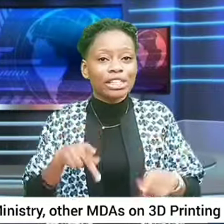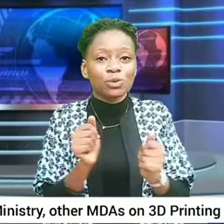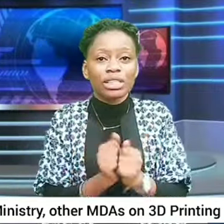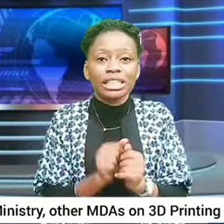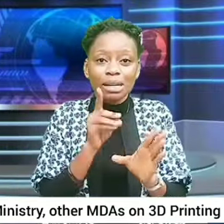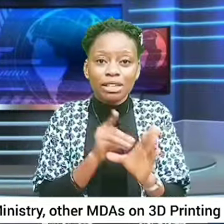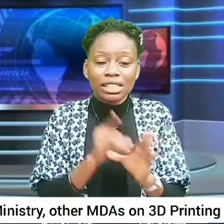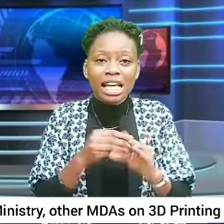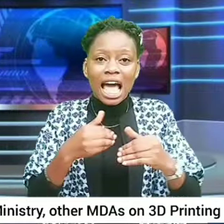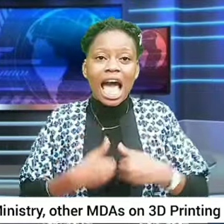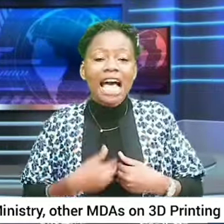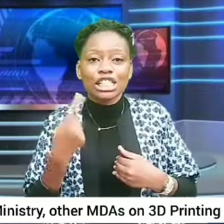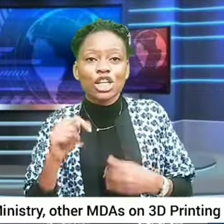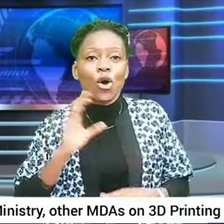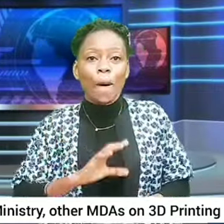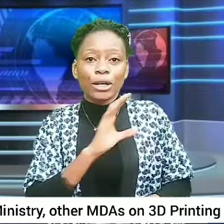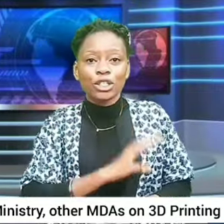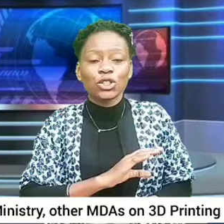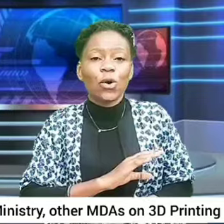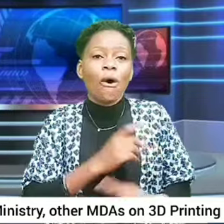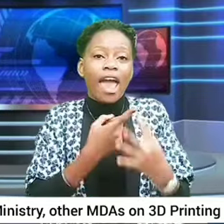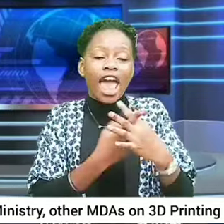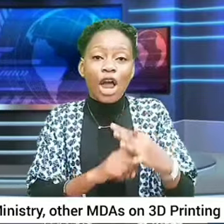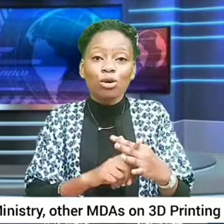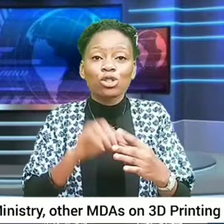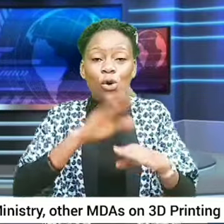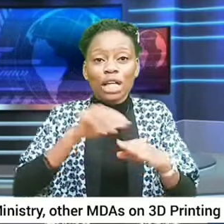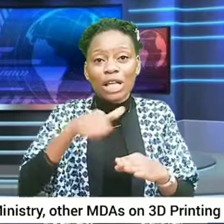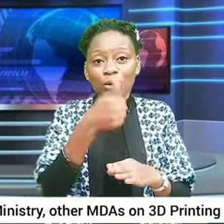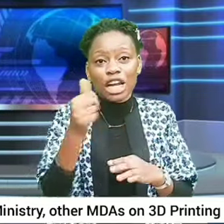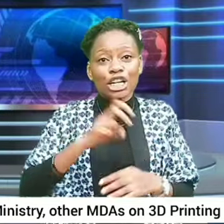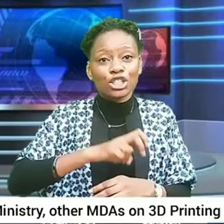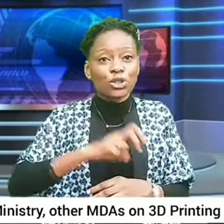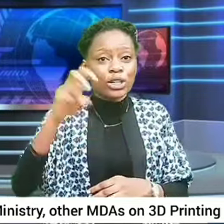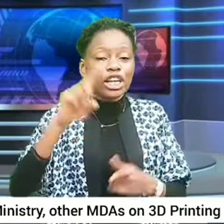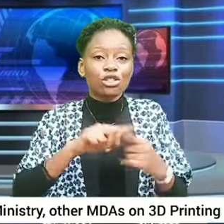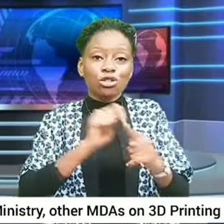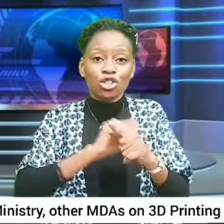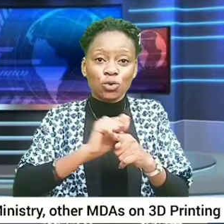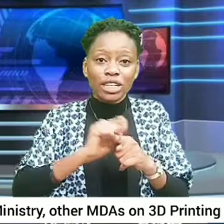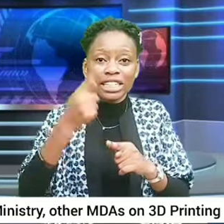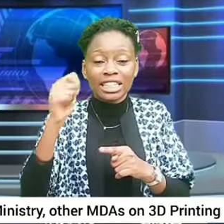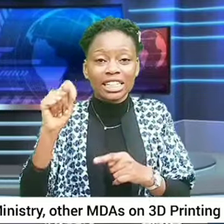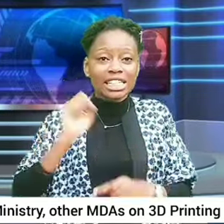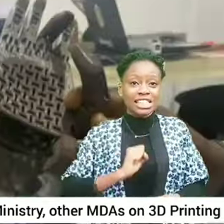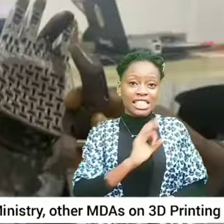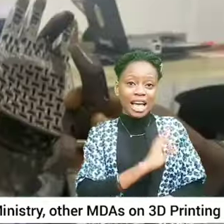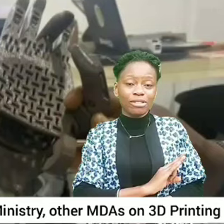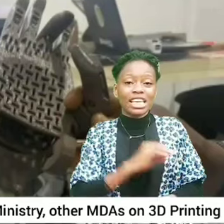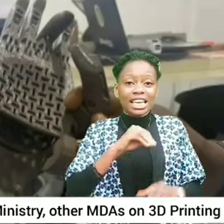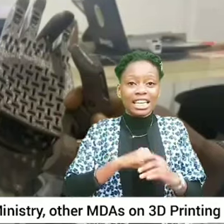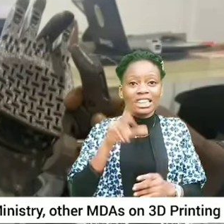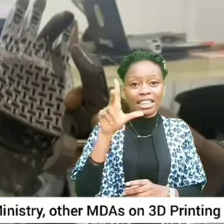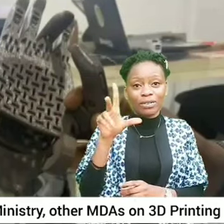as the Commission enroutes on another journey to train the staffs in 3